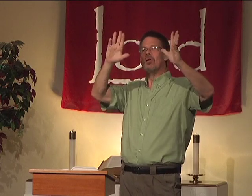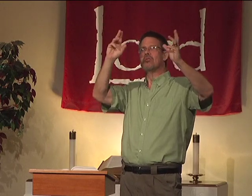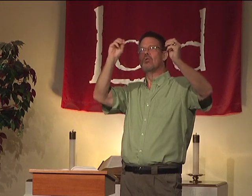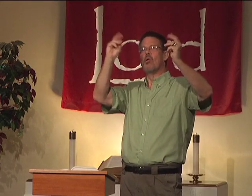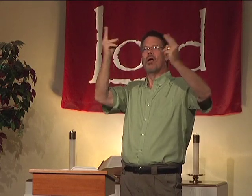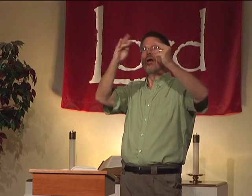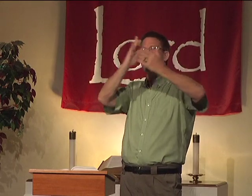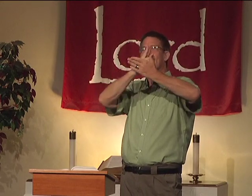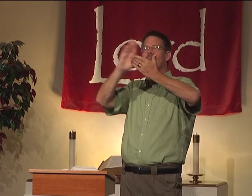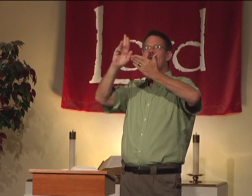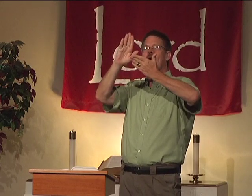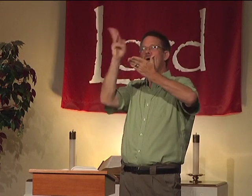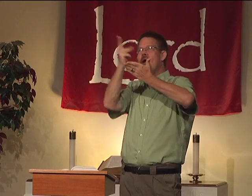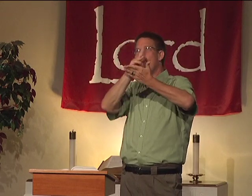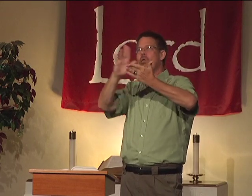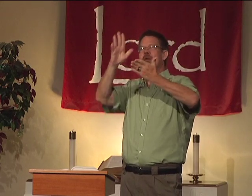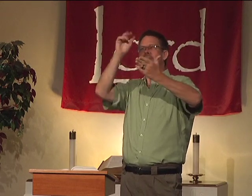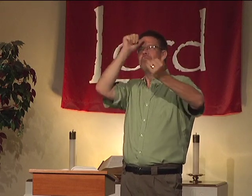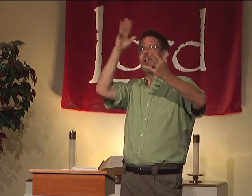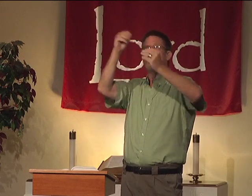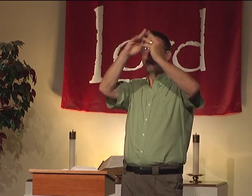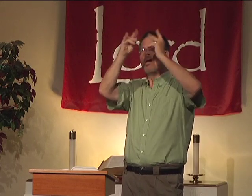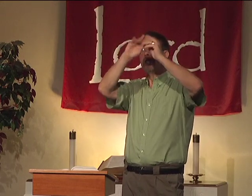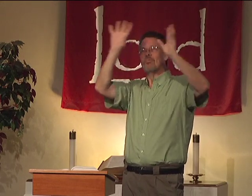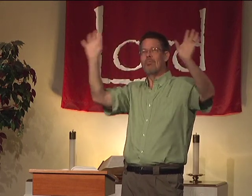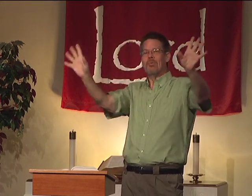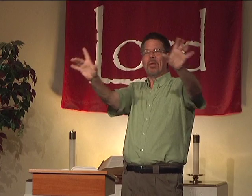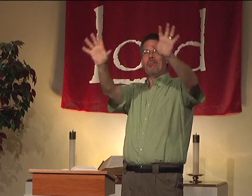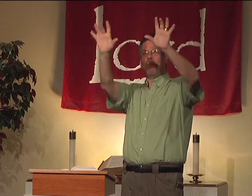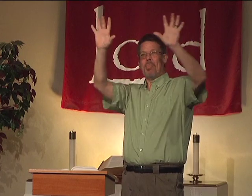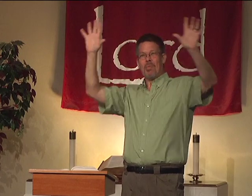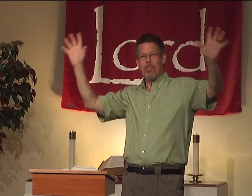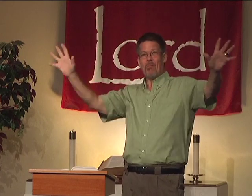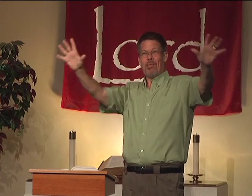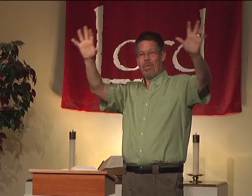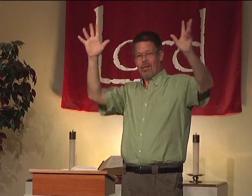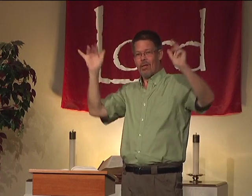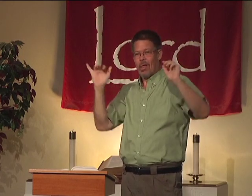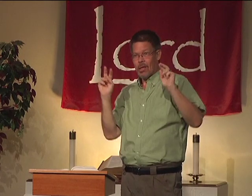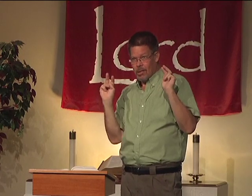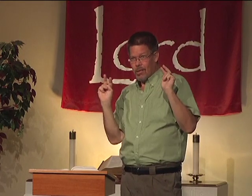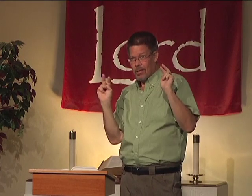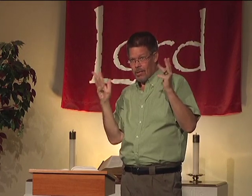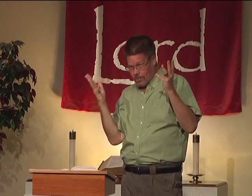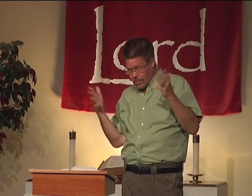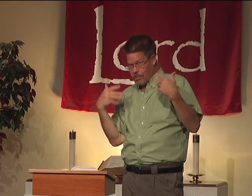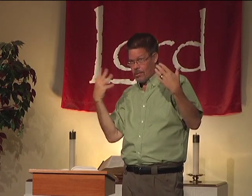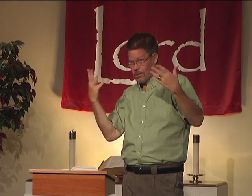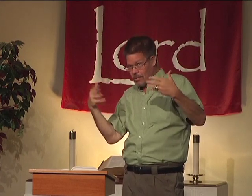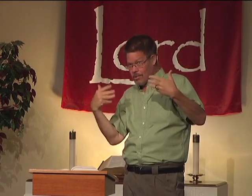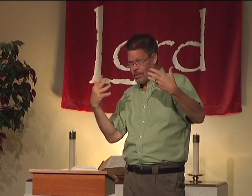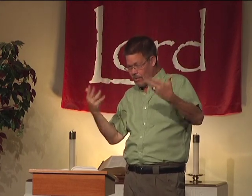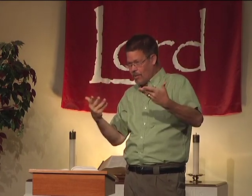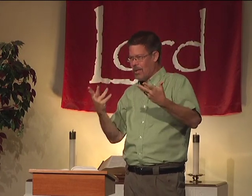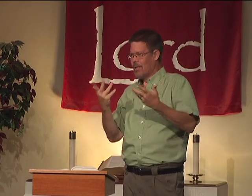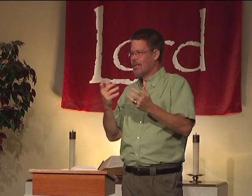it can be, how gracious the Holy Father is, blah, blah, blah, all those fancy things they say. And we look at them in awe of them.